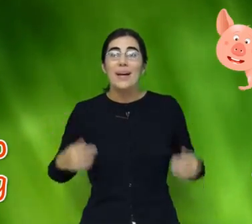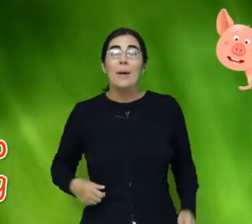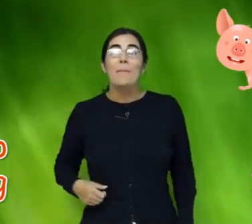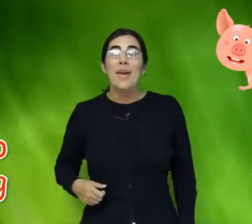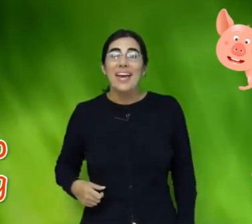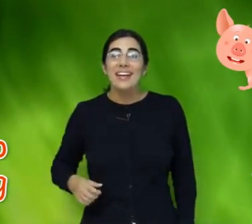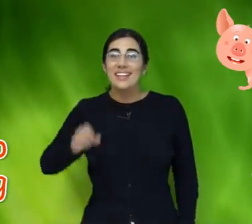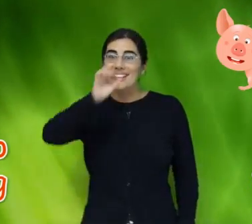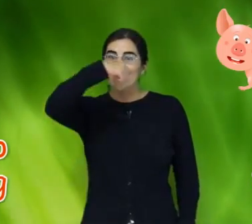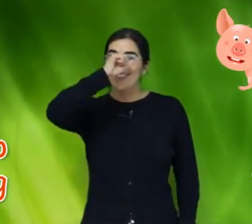Pig.